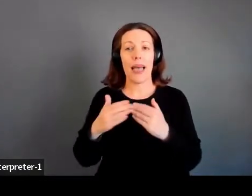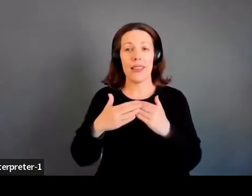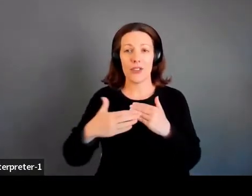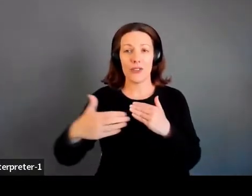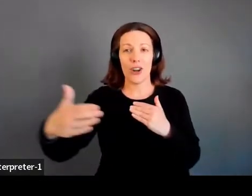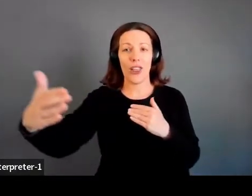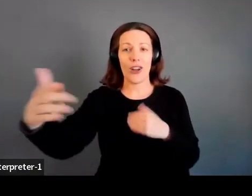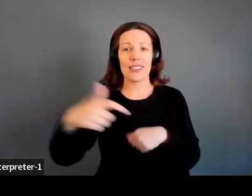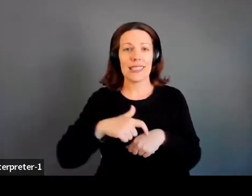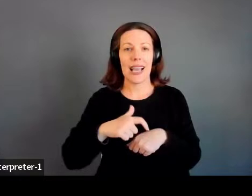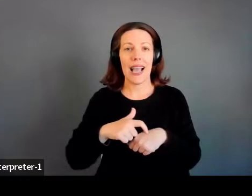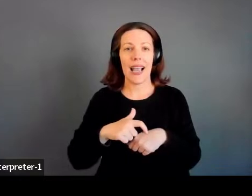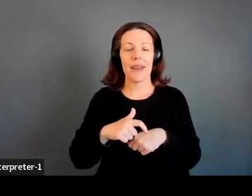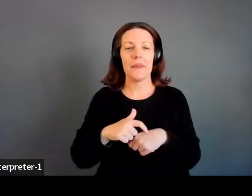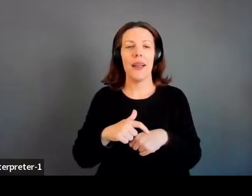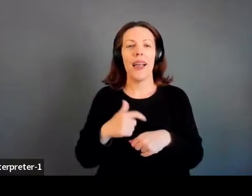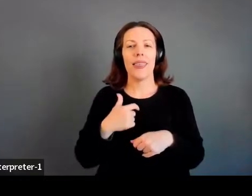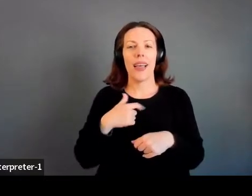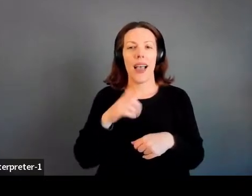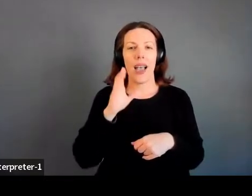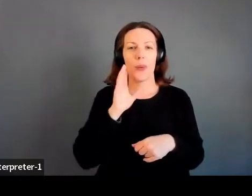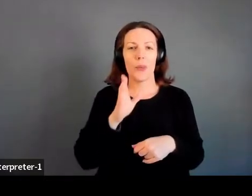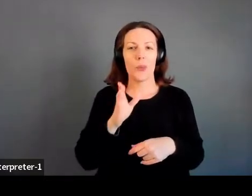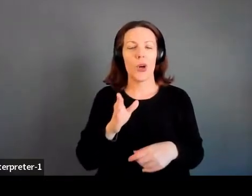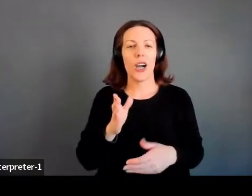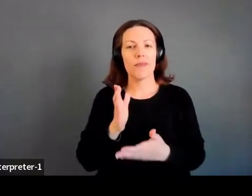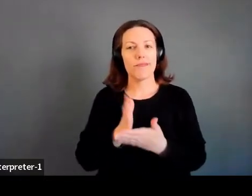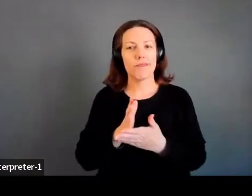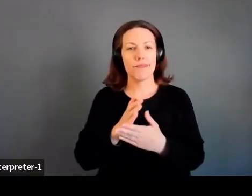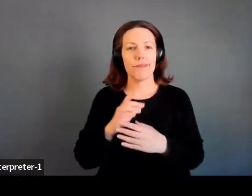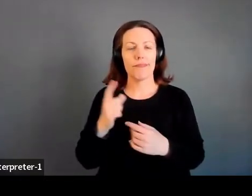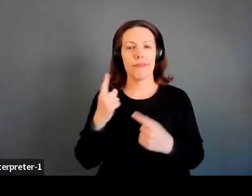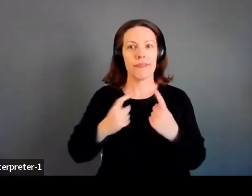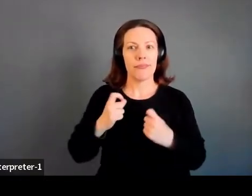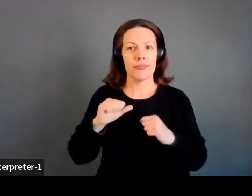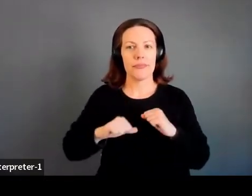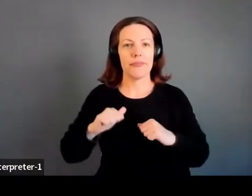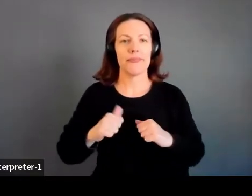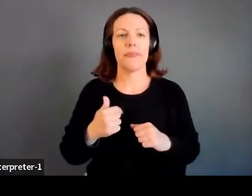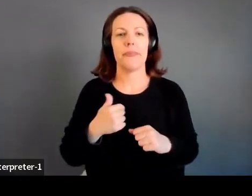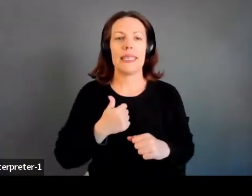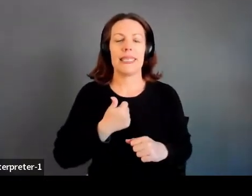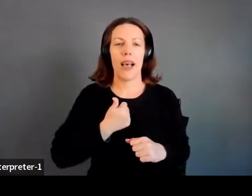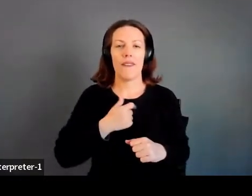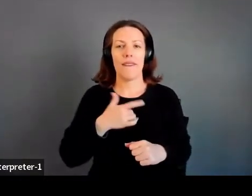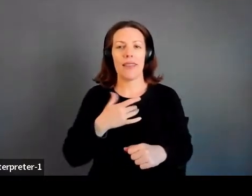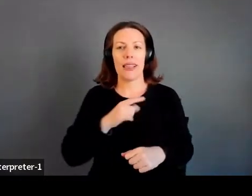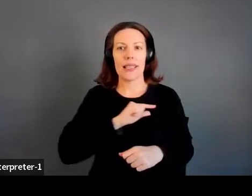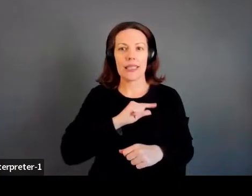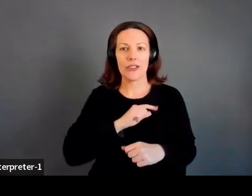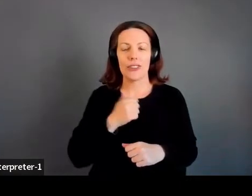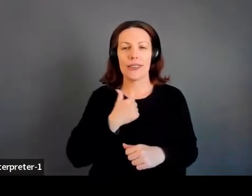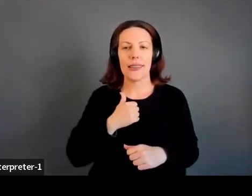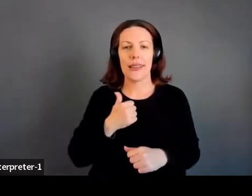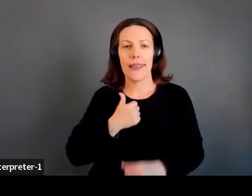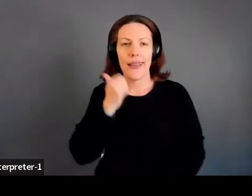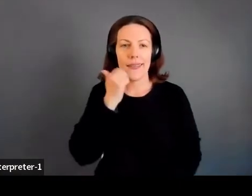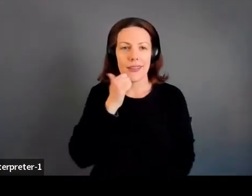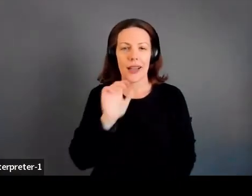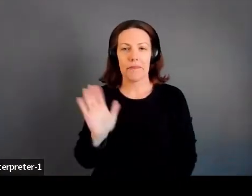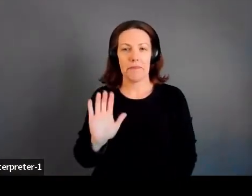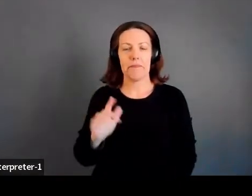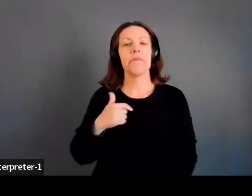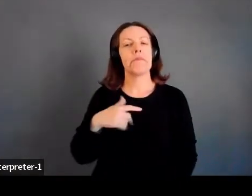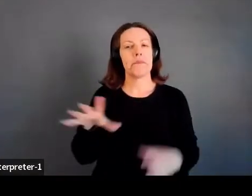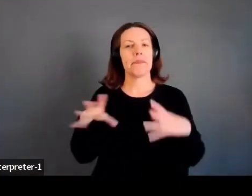horizon of time, that I was going to stop, you know, second guessing myself and feeling guilty every day about it. You know, we were going to accept that this is